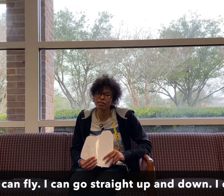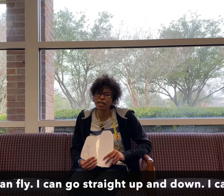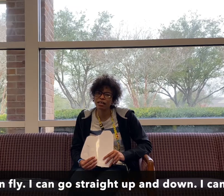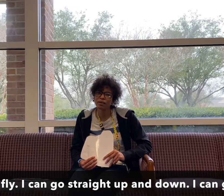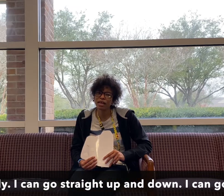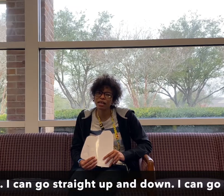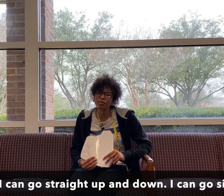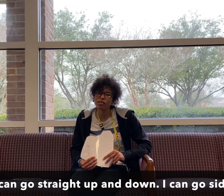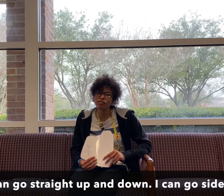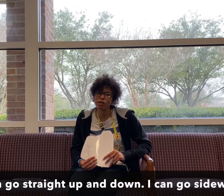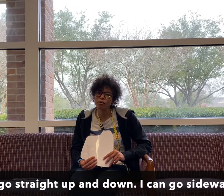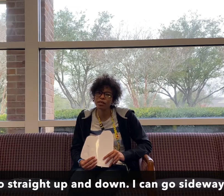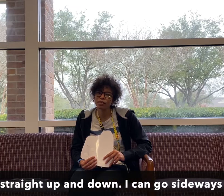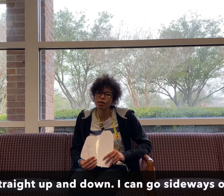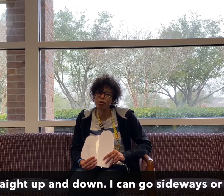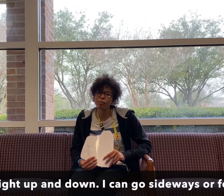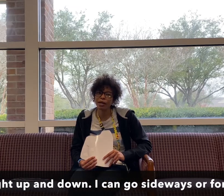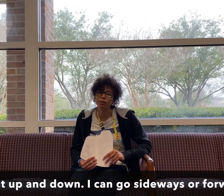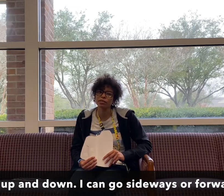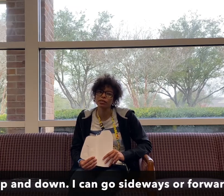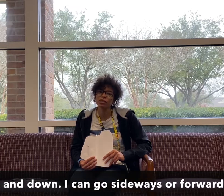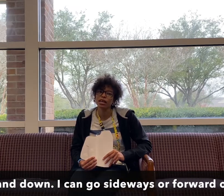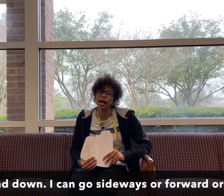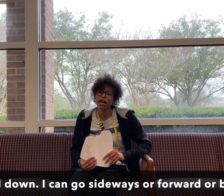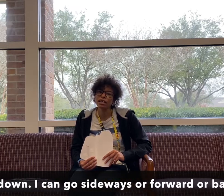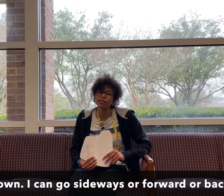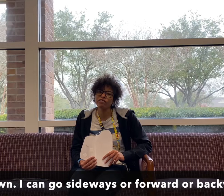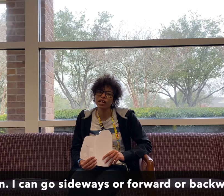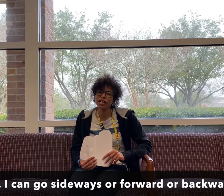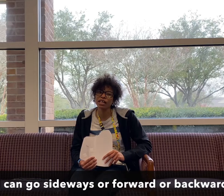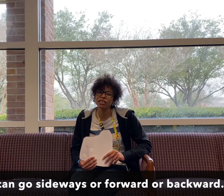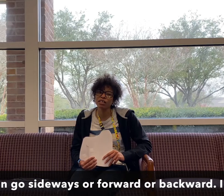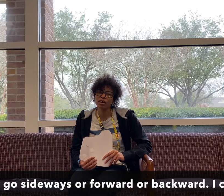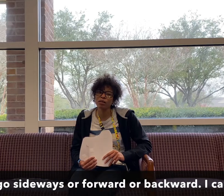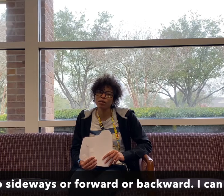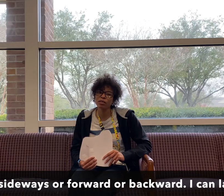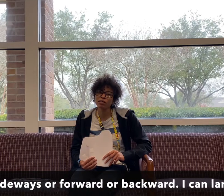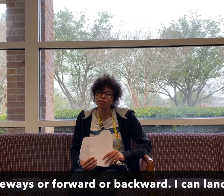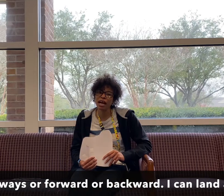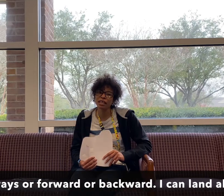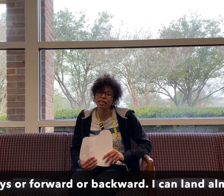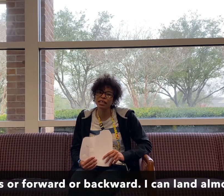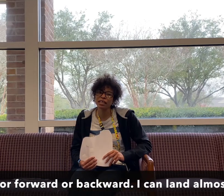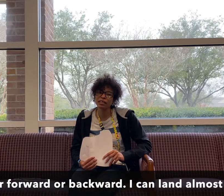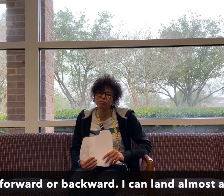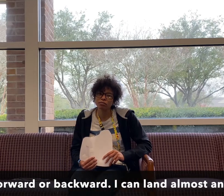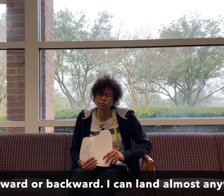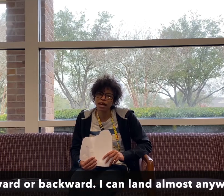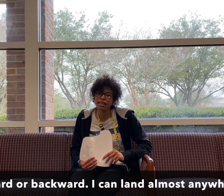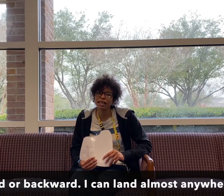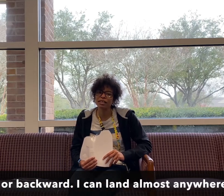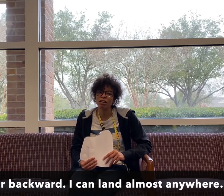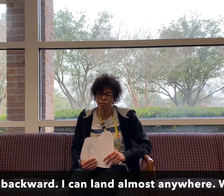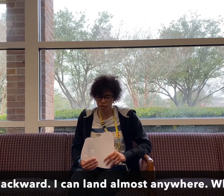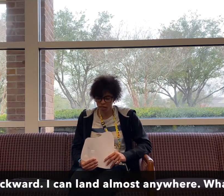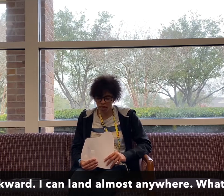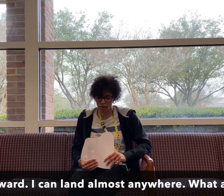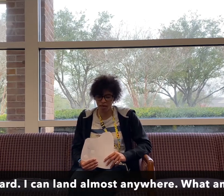sideways or forward or backward. I can find almost, I can land almost anywhere.